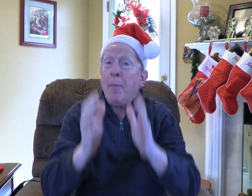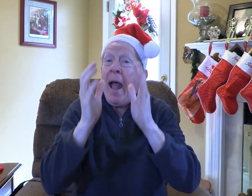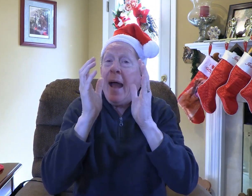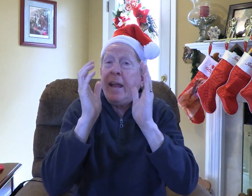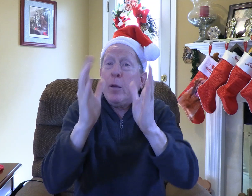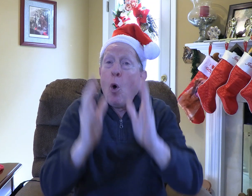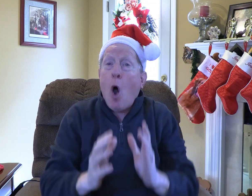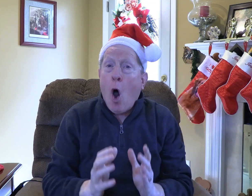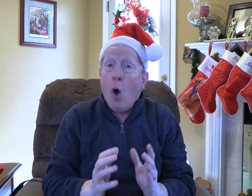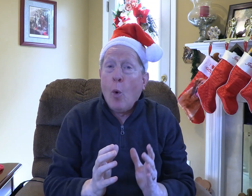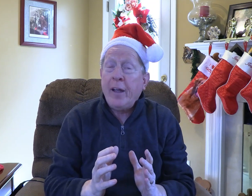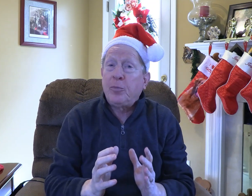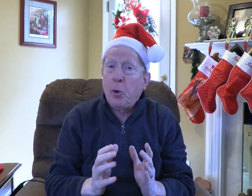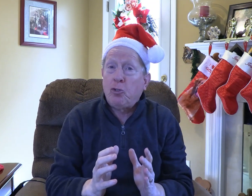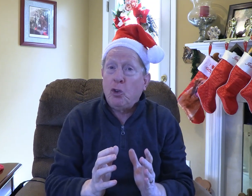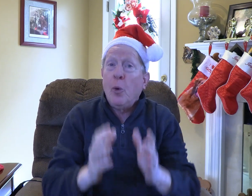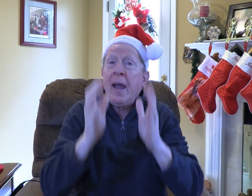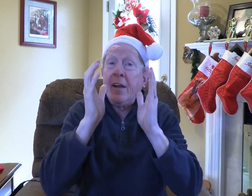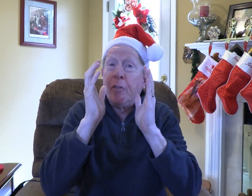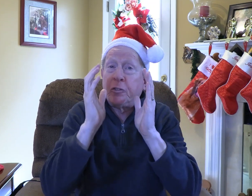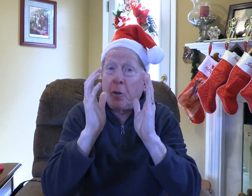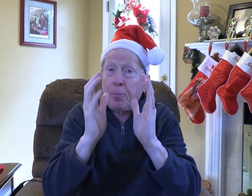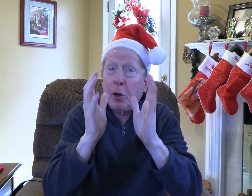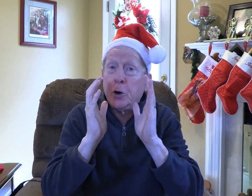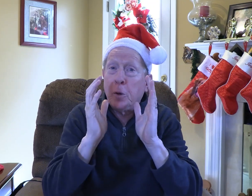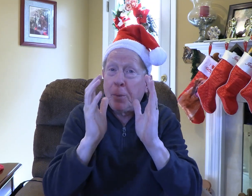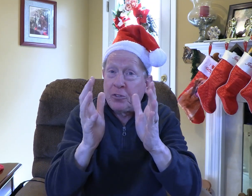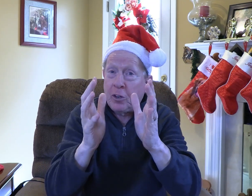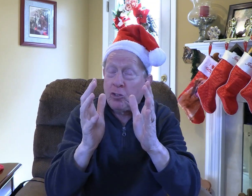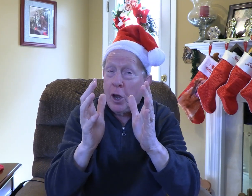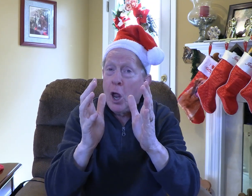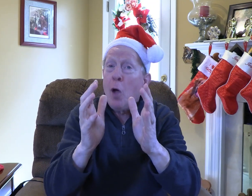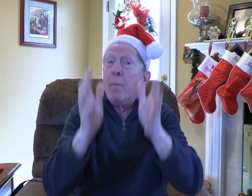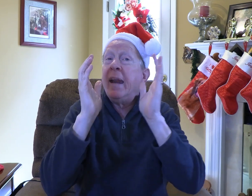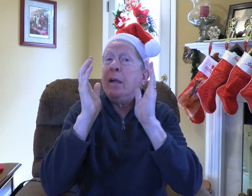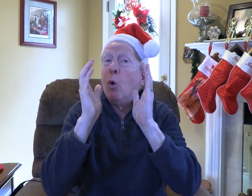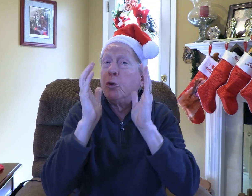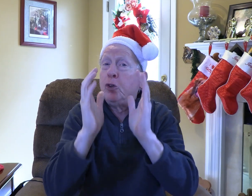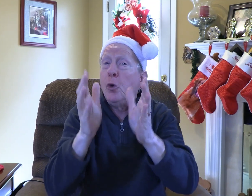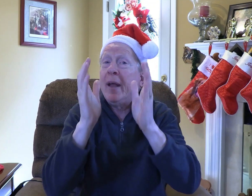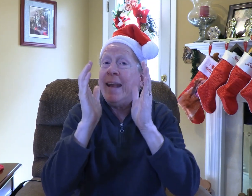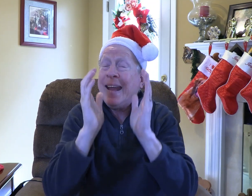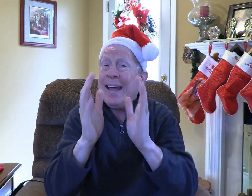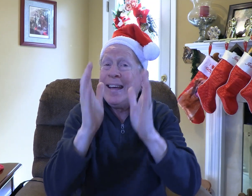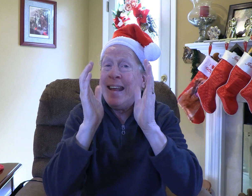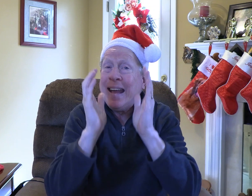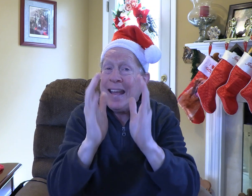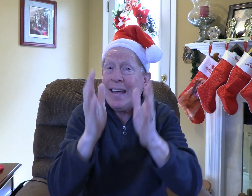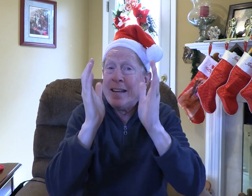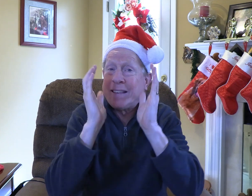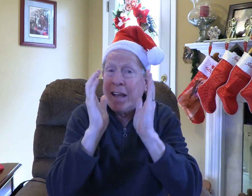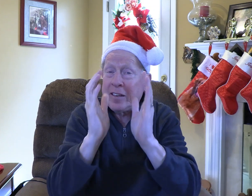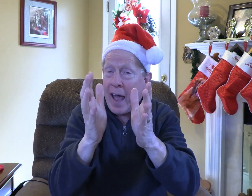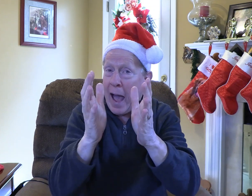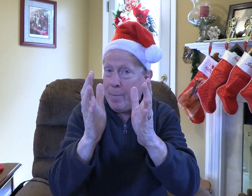and He will always put you in the superior position, but He will do it in His timing.